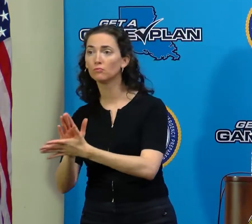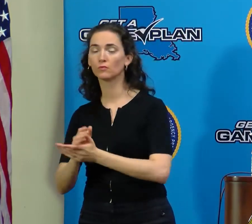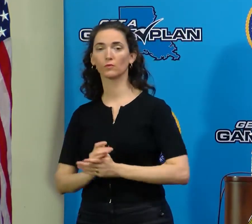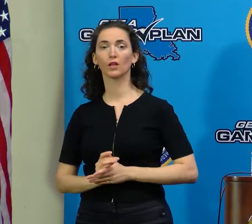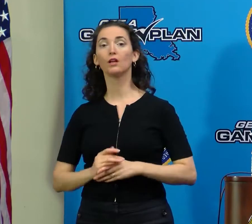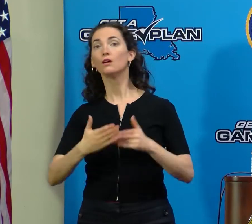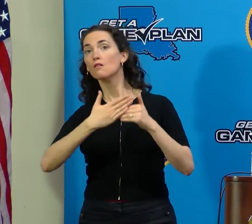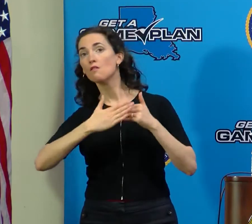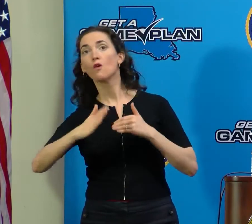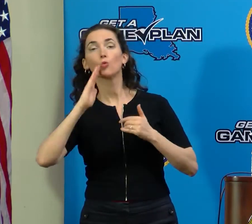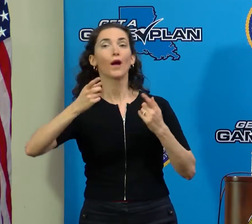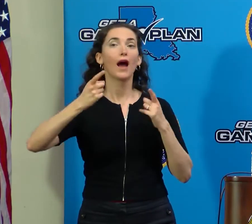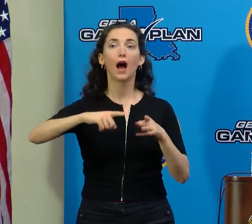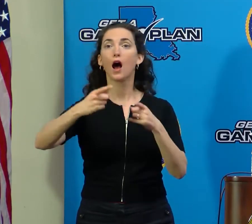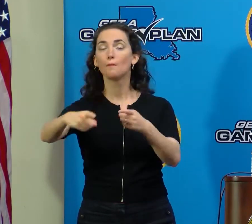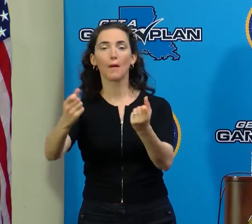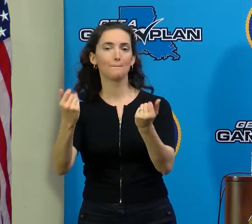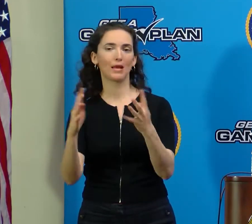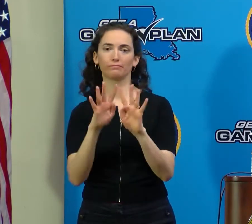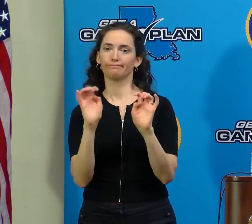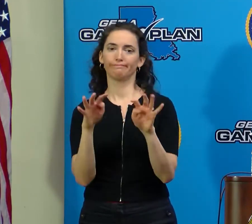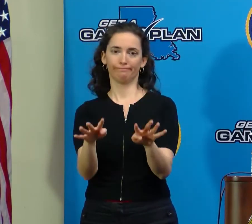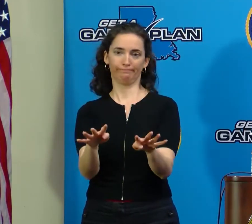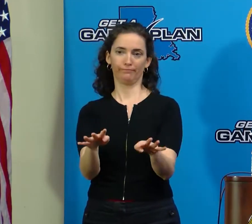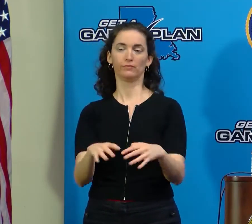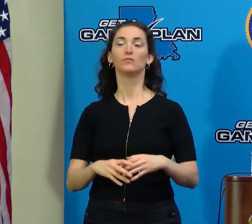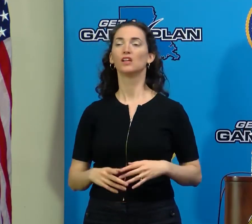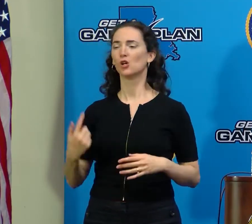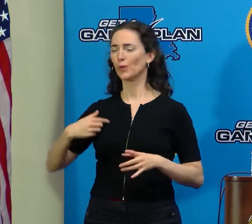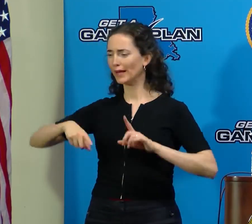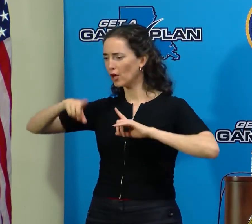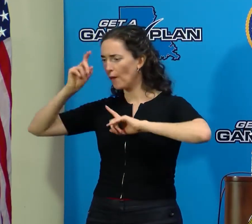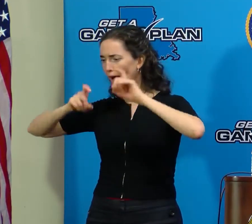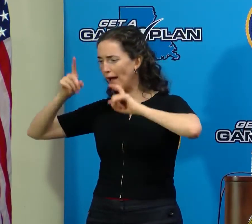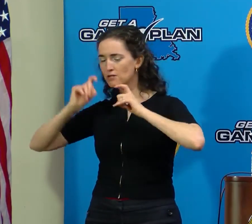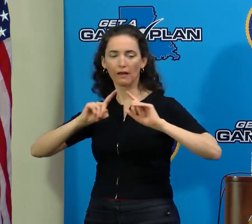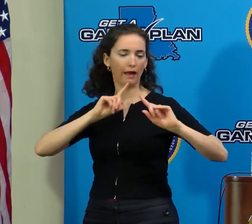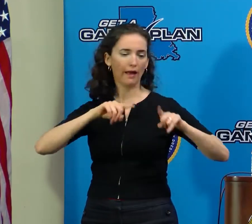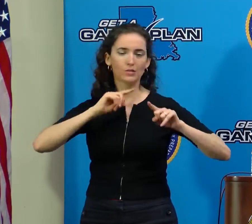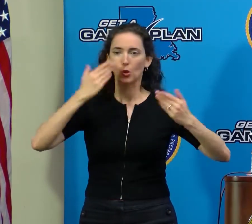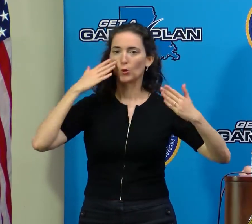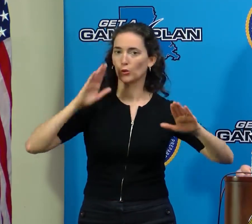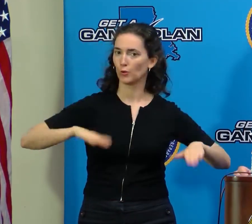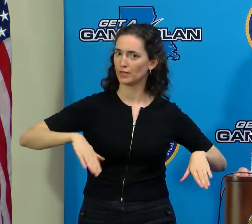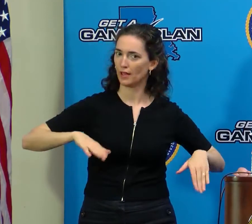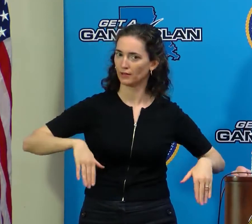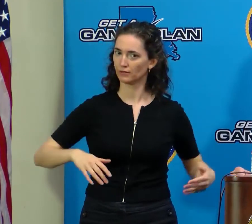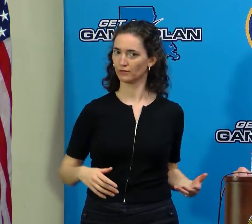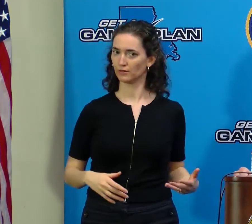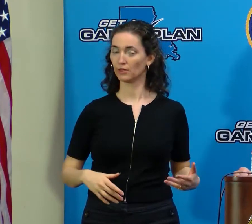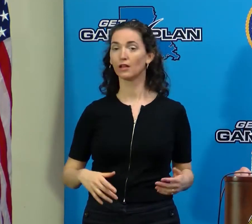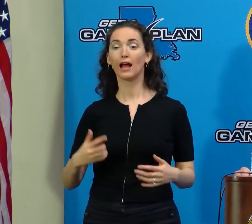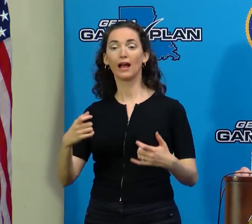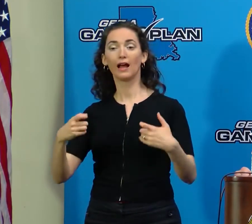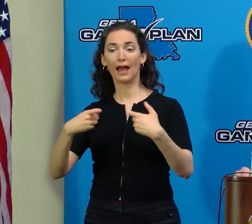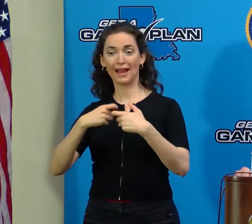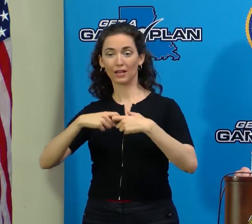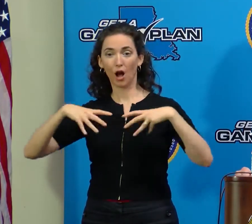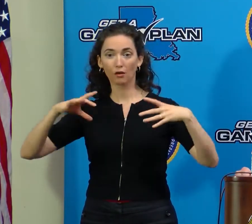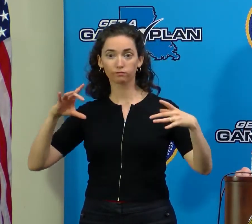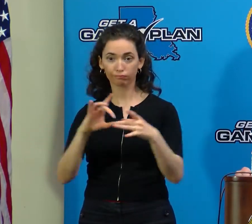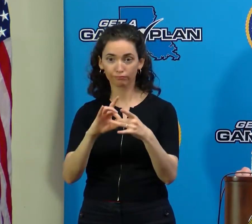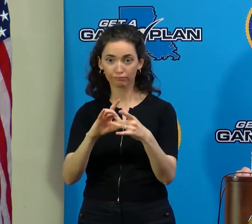right now. There are certainly more questions than answers. I can't tell you when the power is going to be